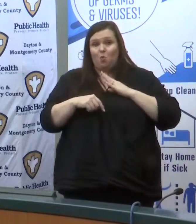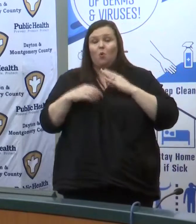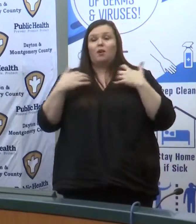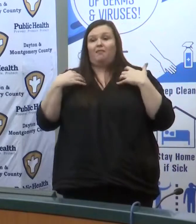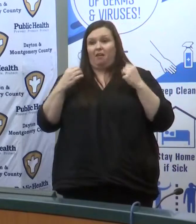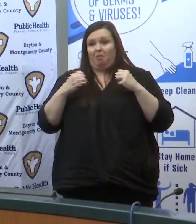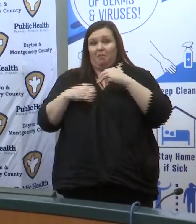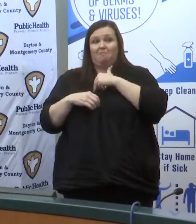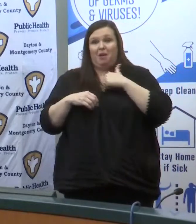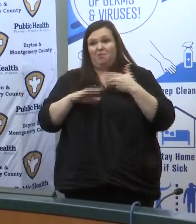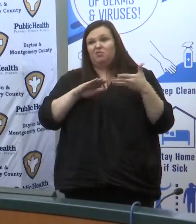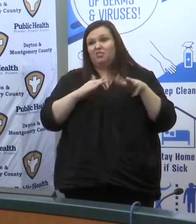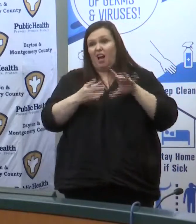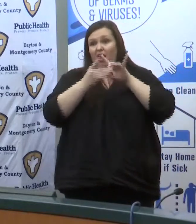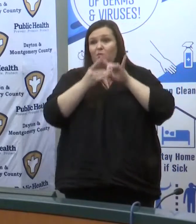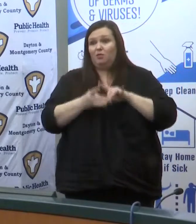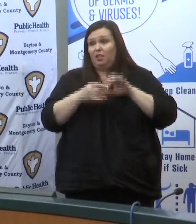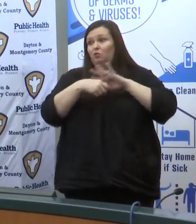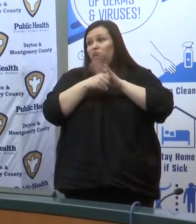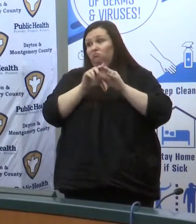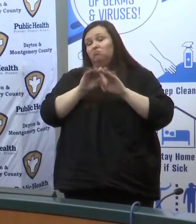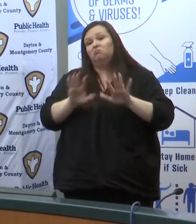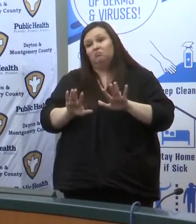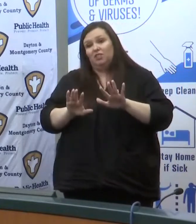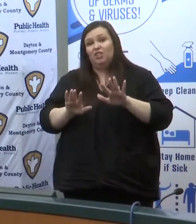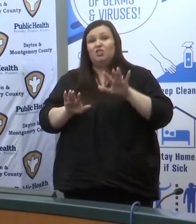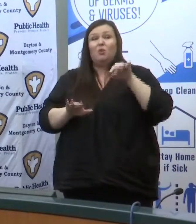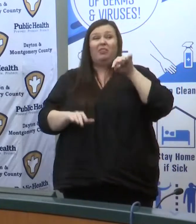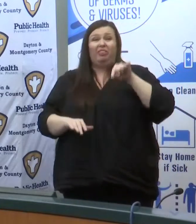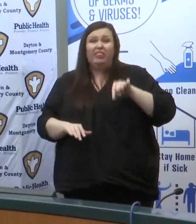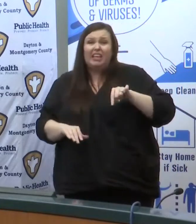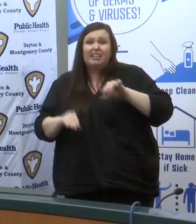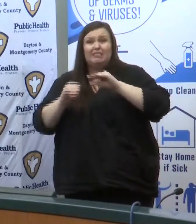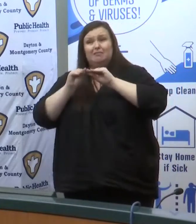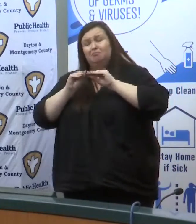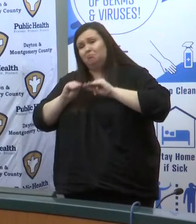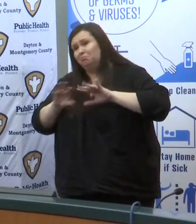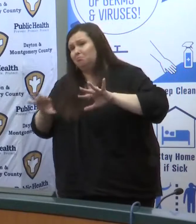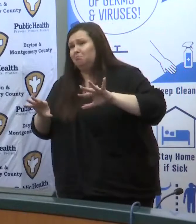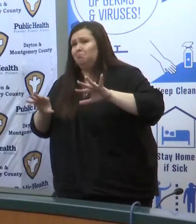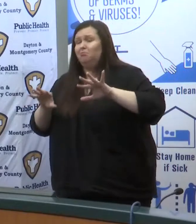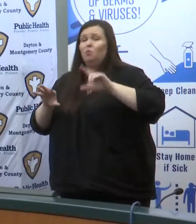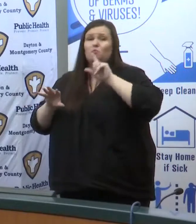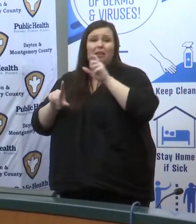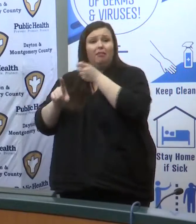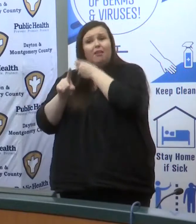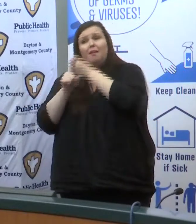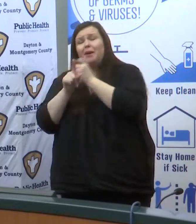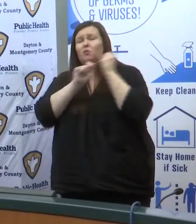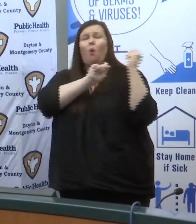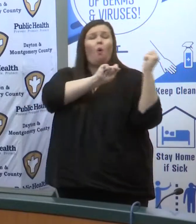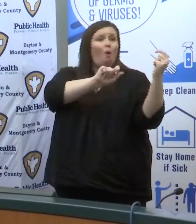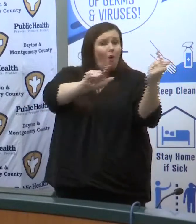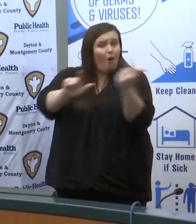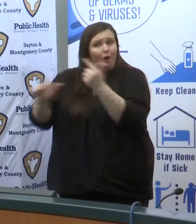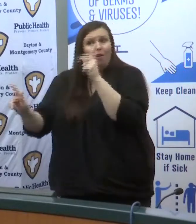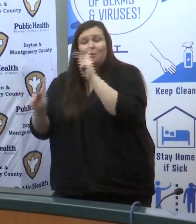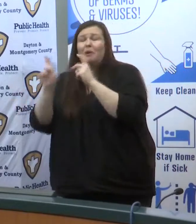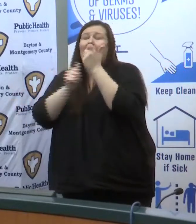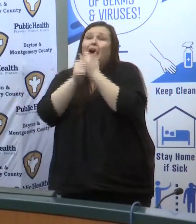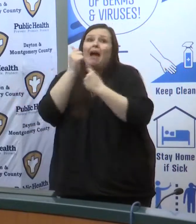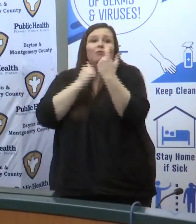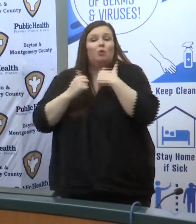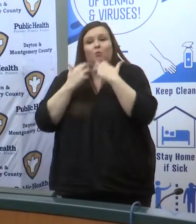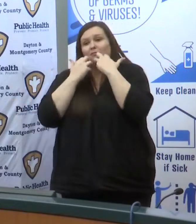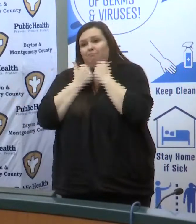due to covet 19 illness so this virus touches has the potential to touch all of us and everyone that we care about